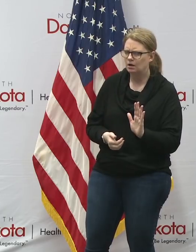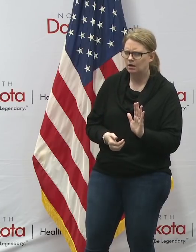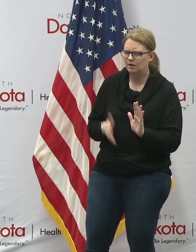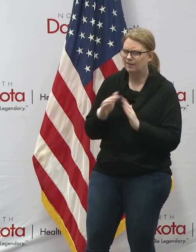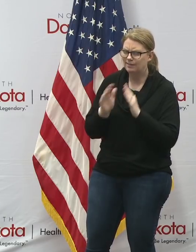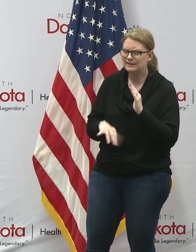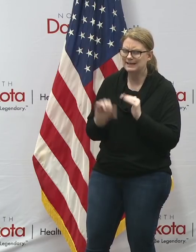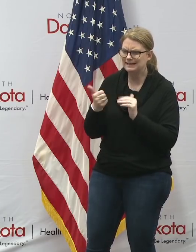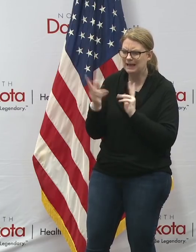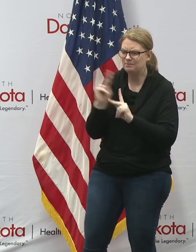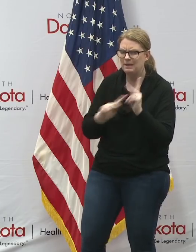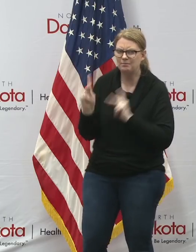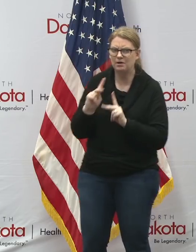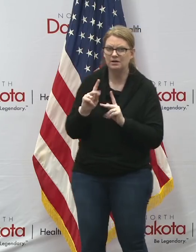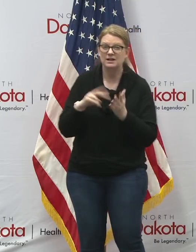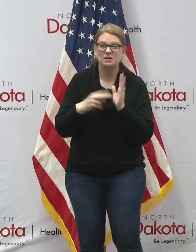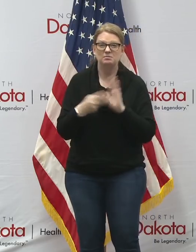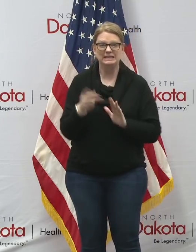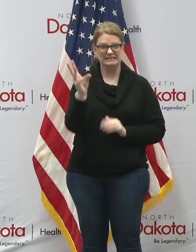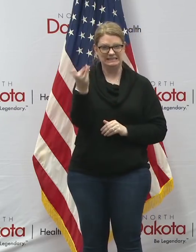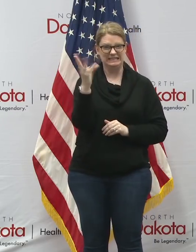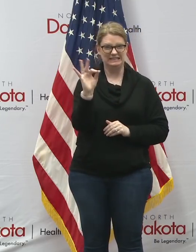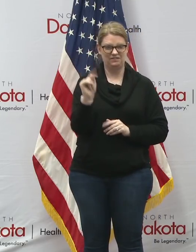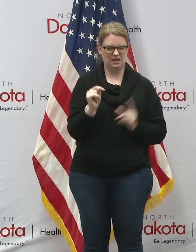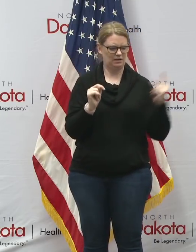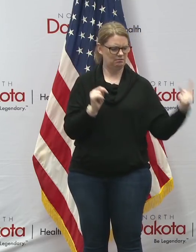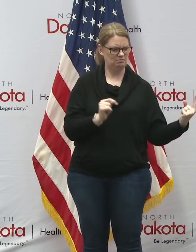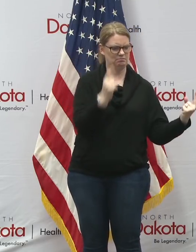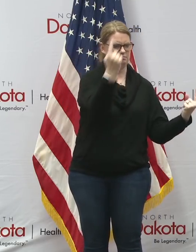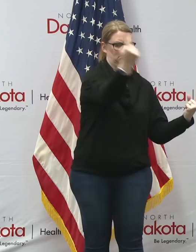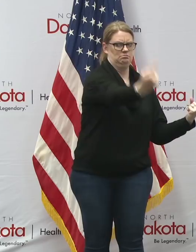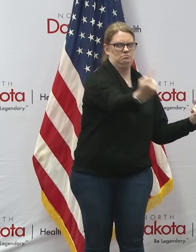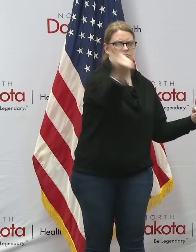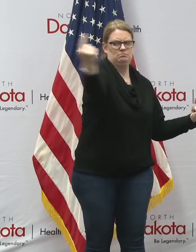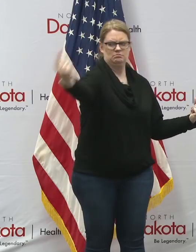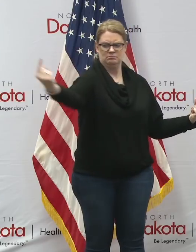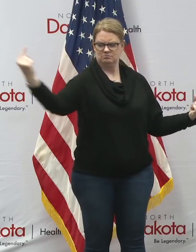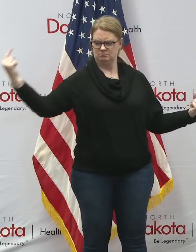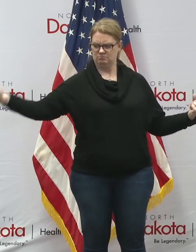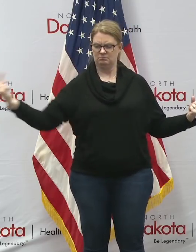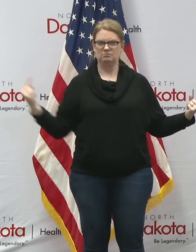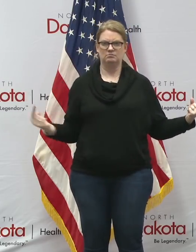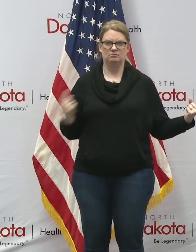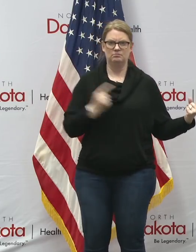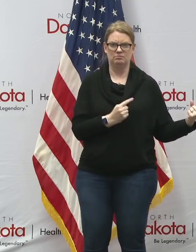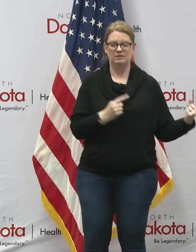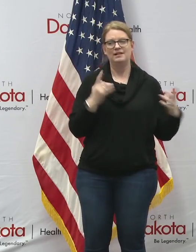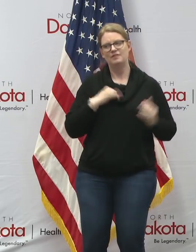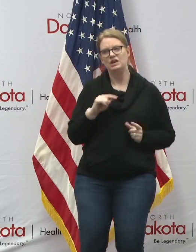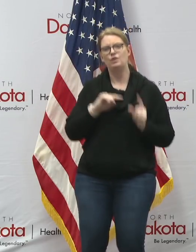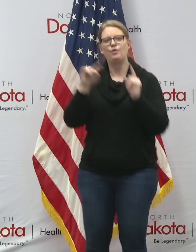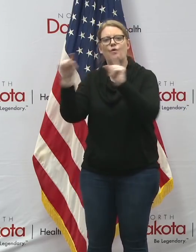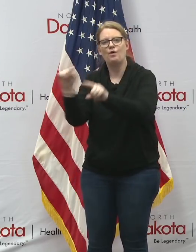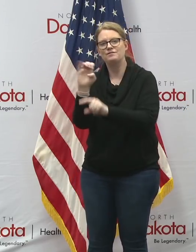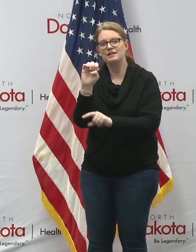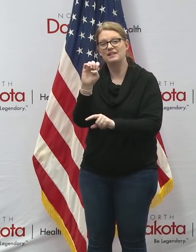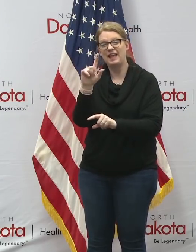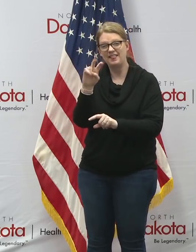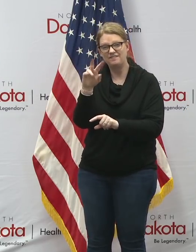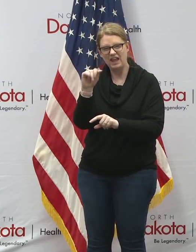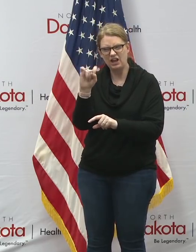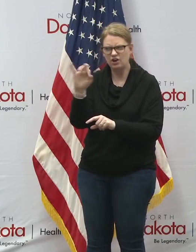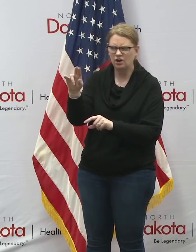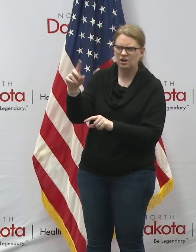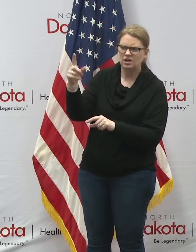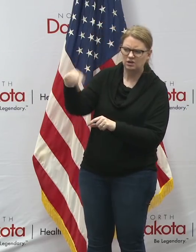everybody that's there is more than six feet apart uh or if you're having coffee at the cenix and then you head over to the elevator and talk to a different group of